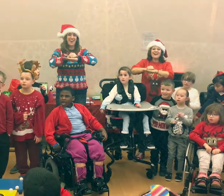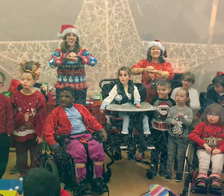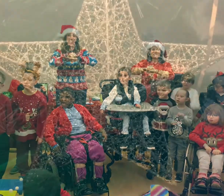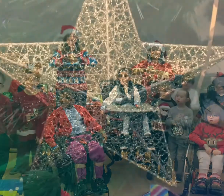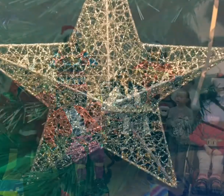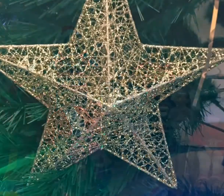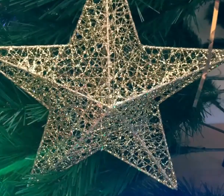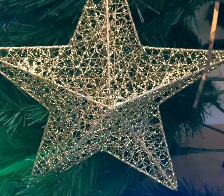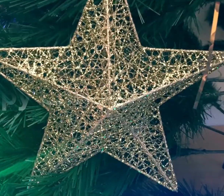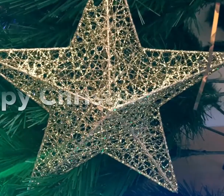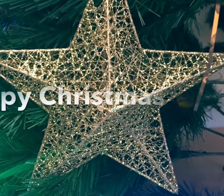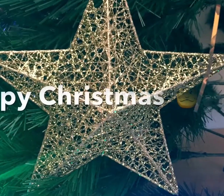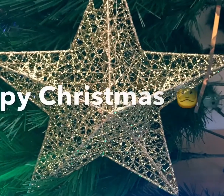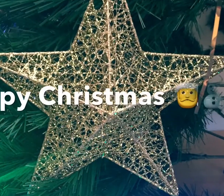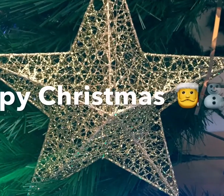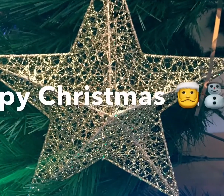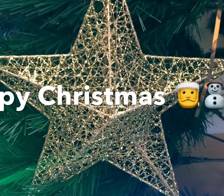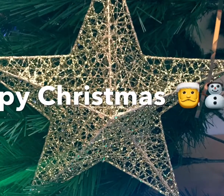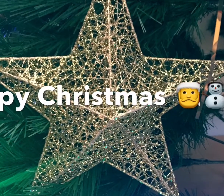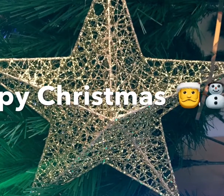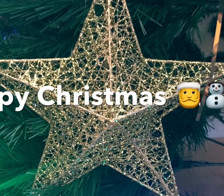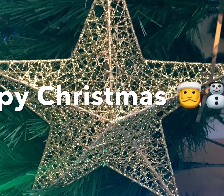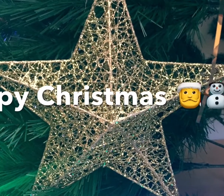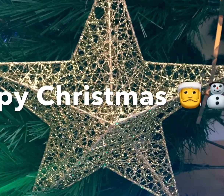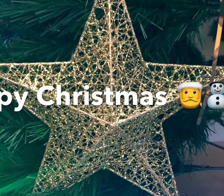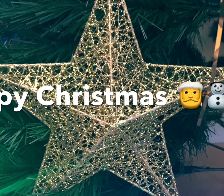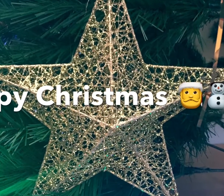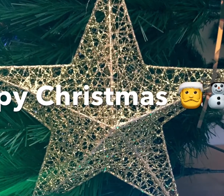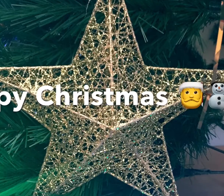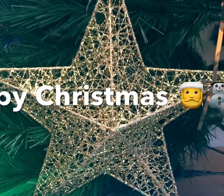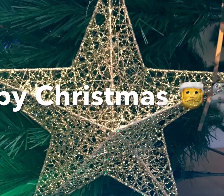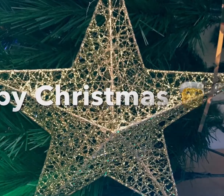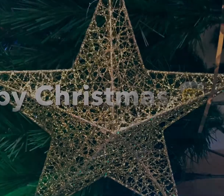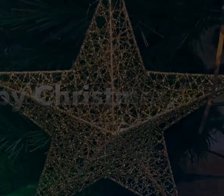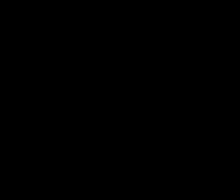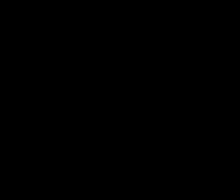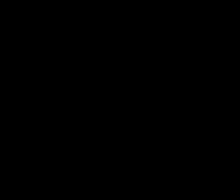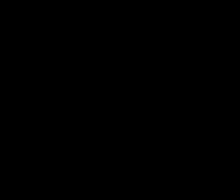Christmas!